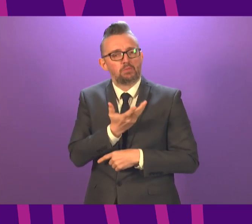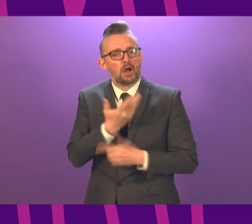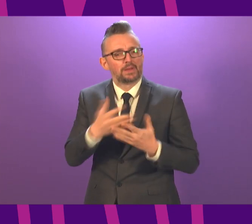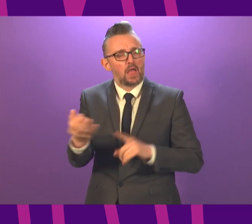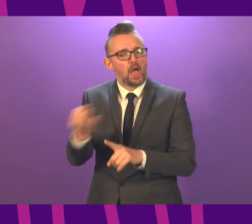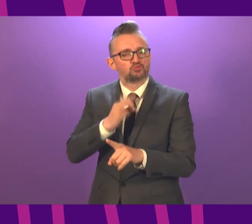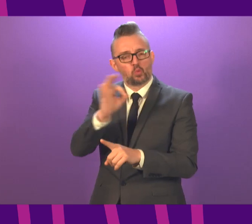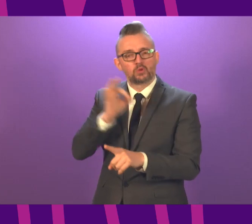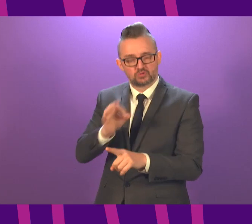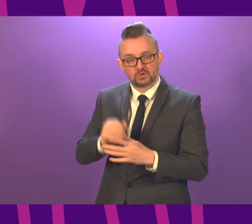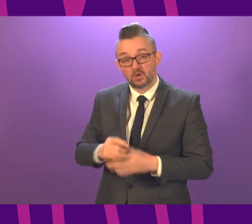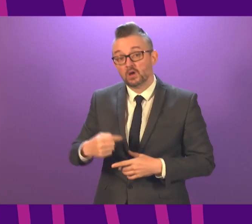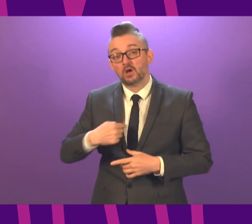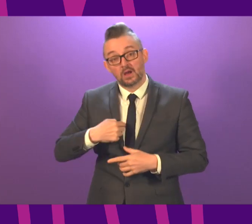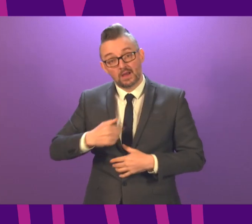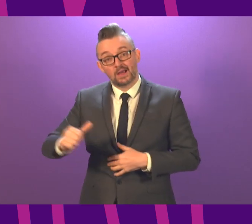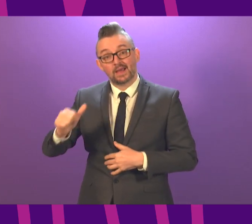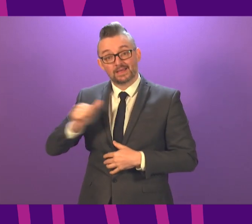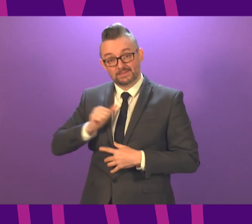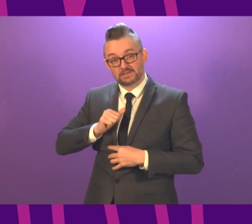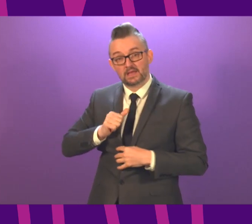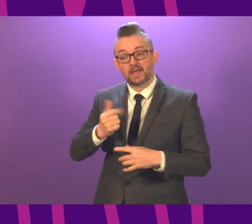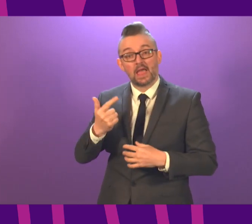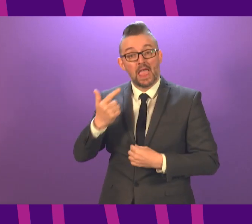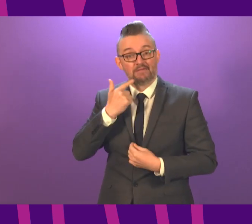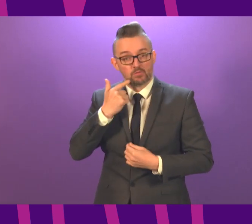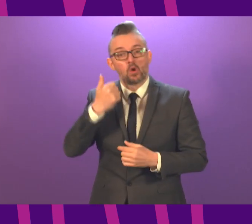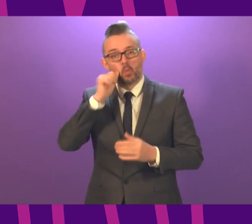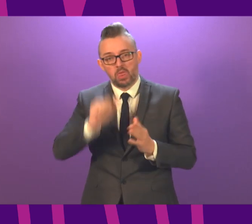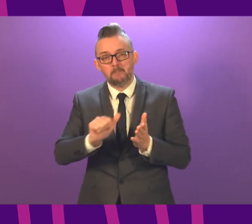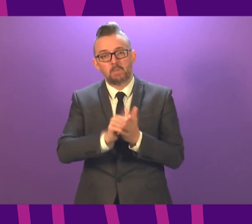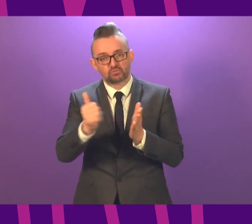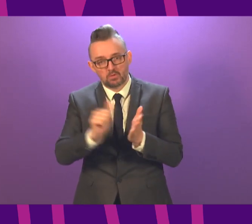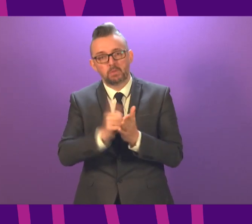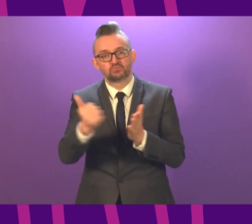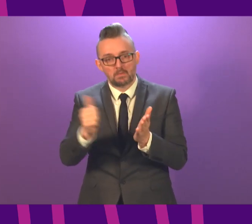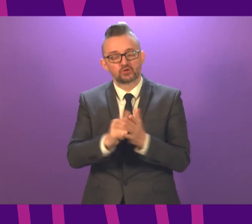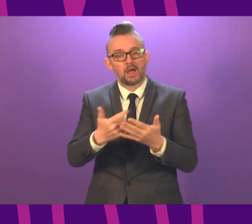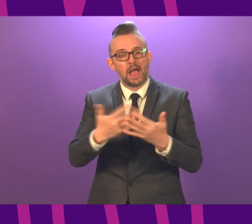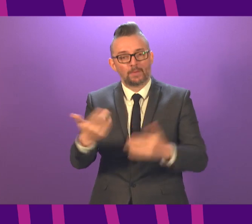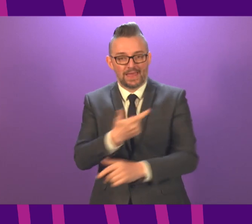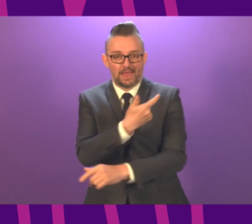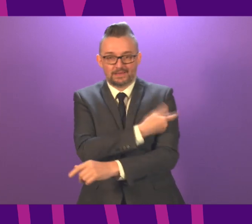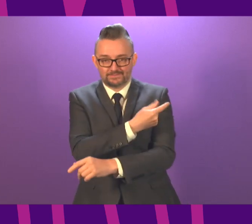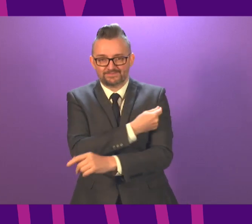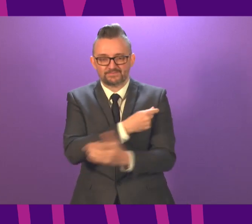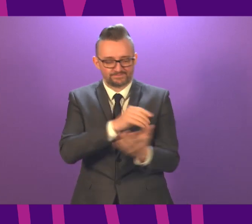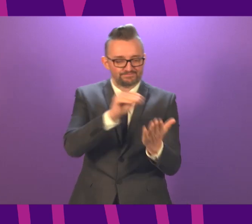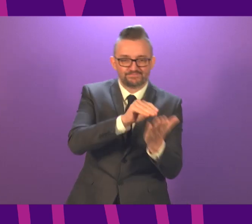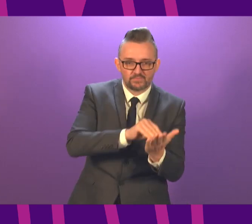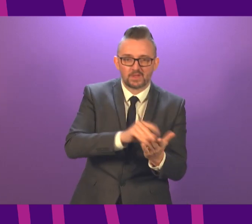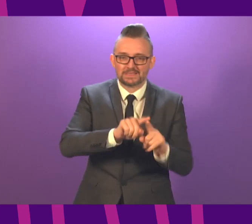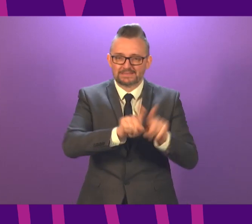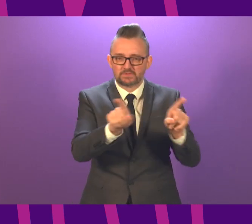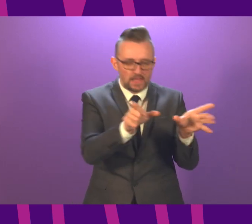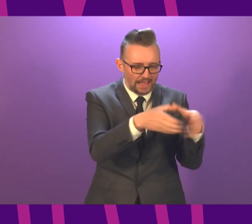we are intending to break down the weekly publication of the numbers vaccinated into categories and also I would